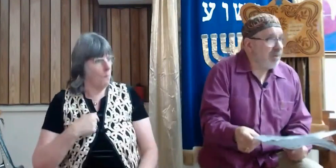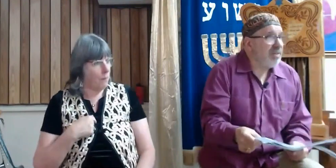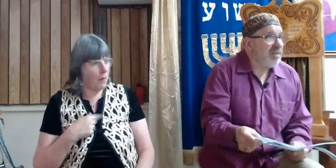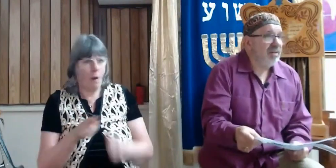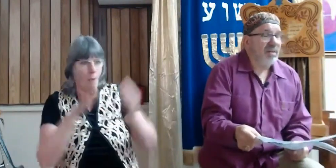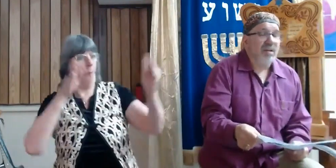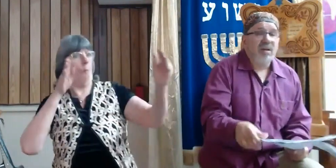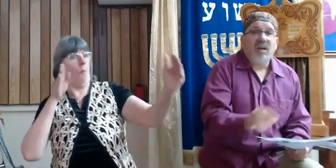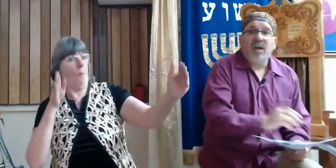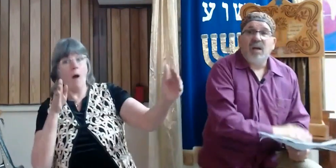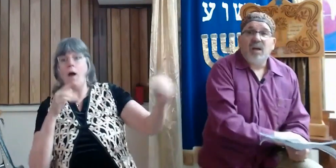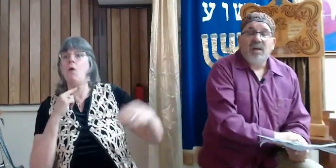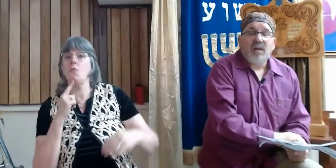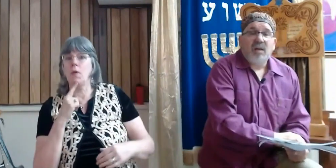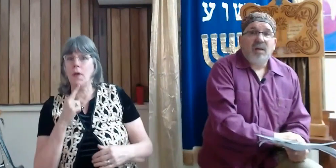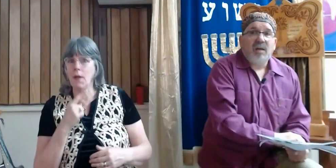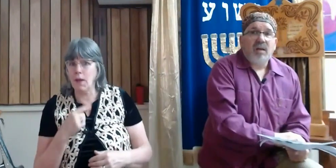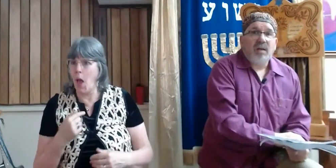happened,